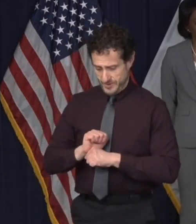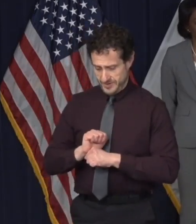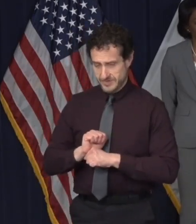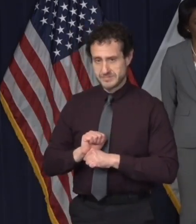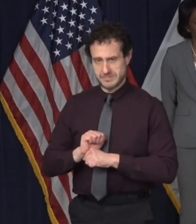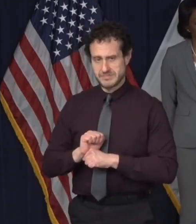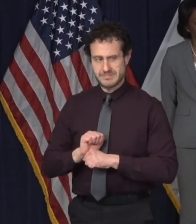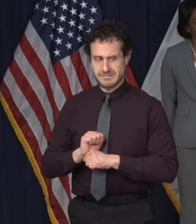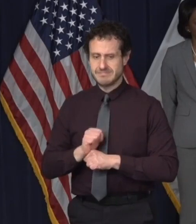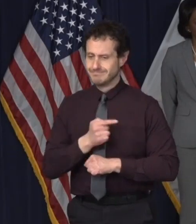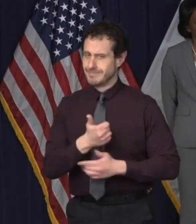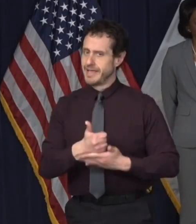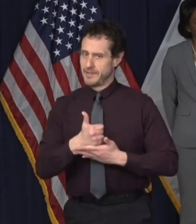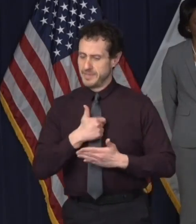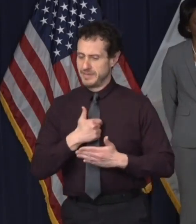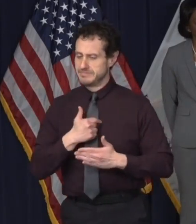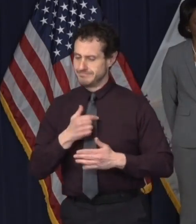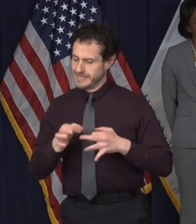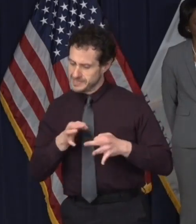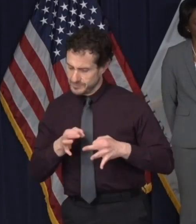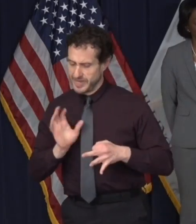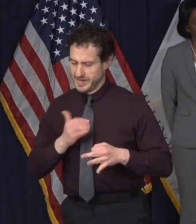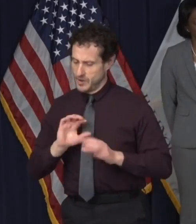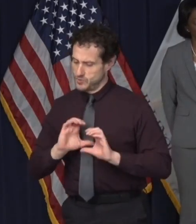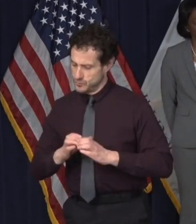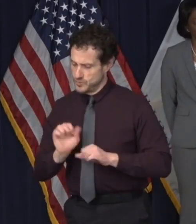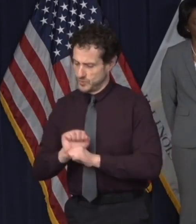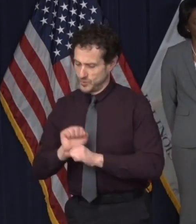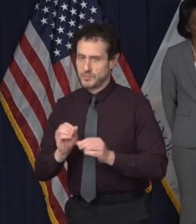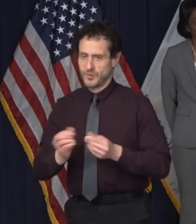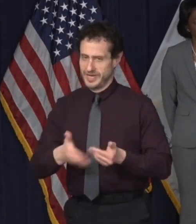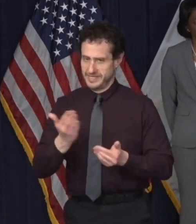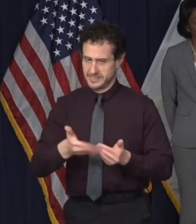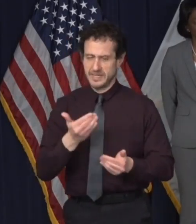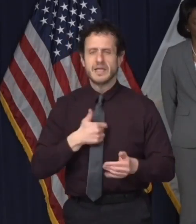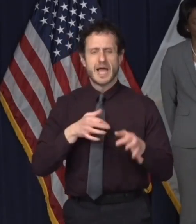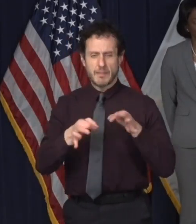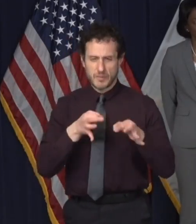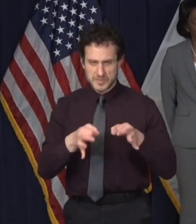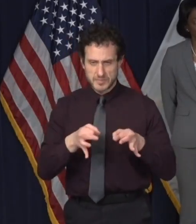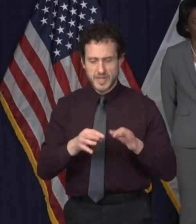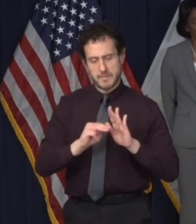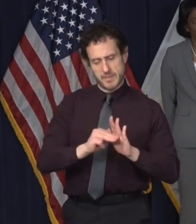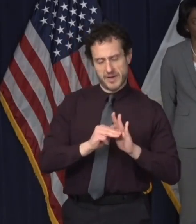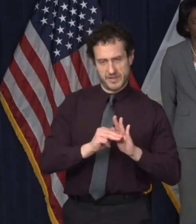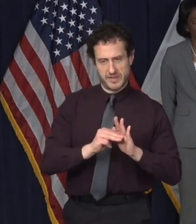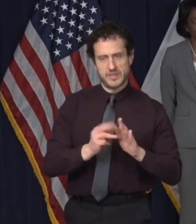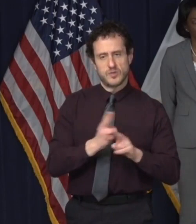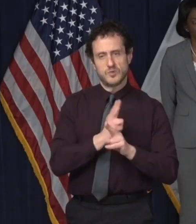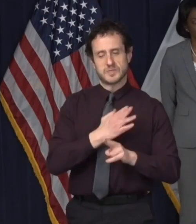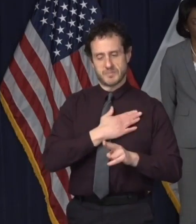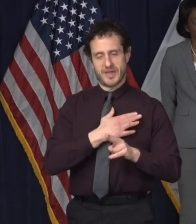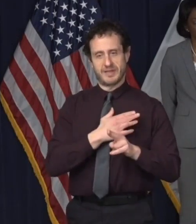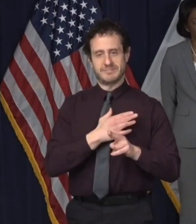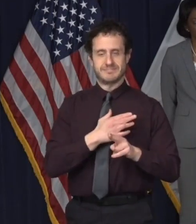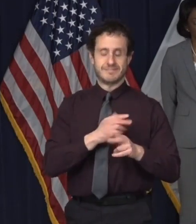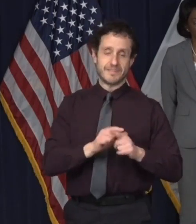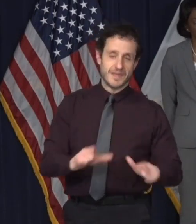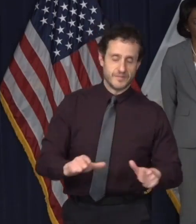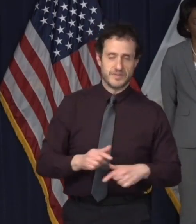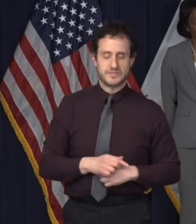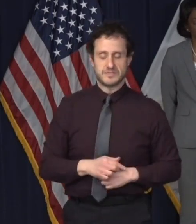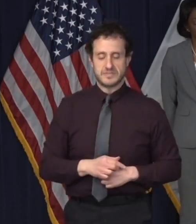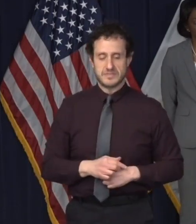the task of the modeling groups. So let me tell you a little bit about modeling but in my own language. Modeling an epidemic